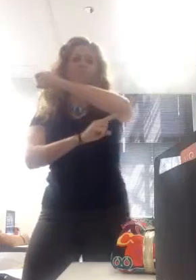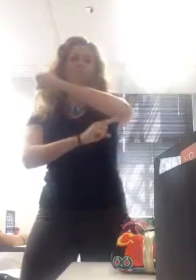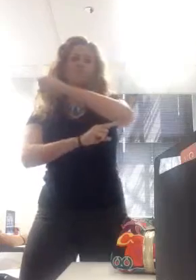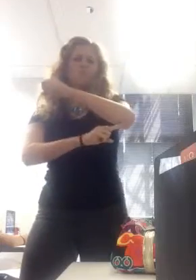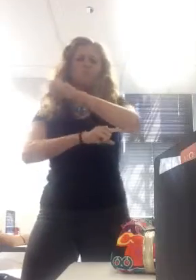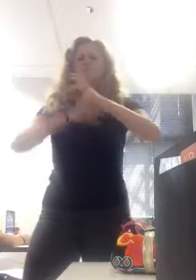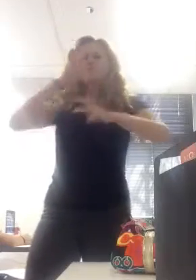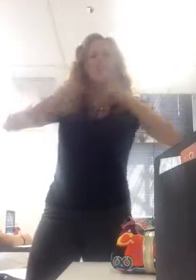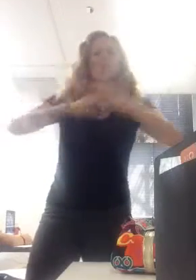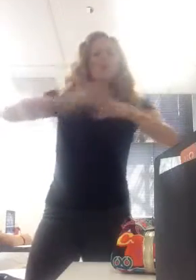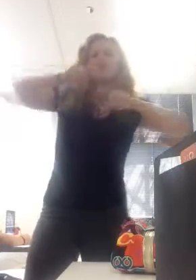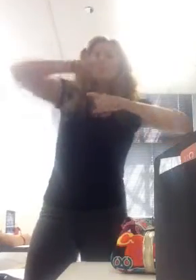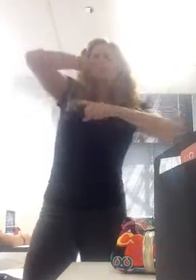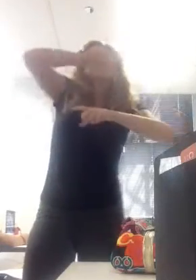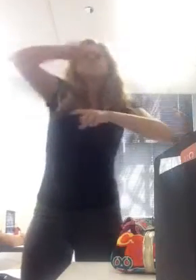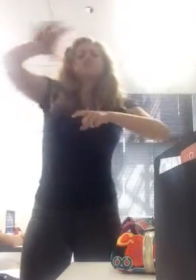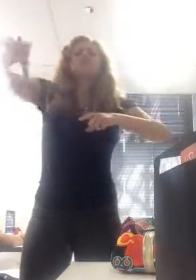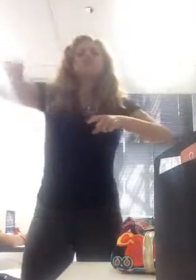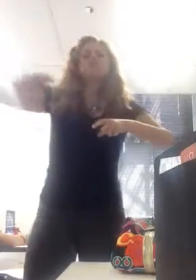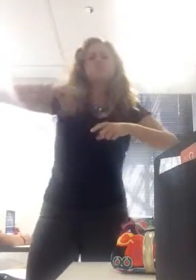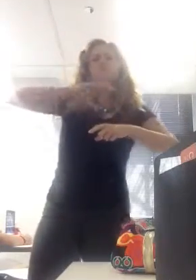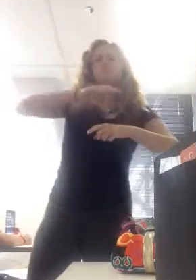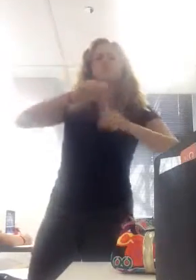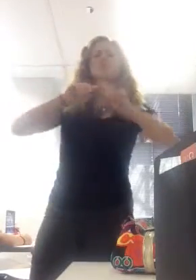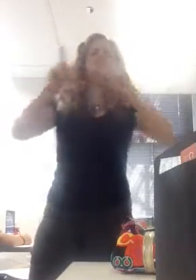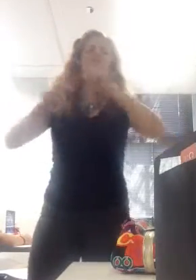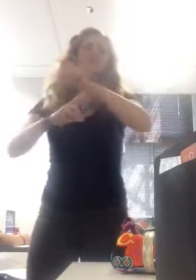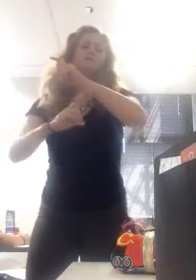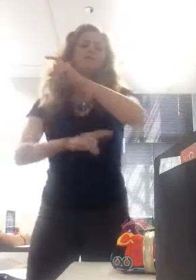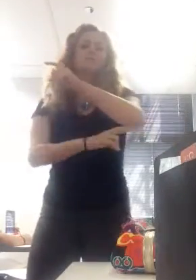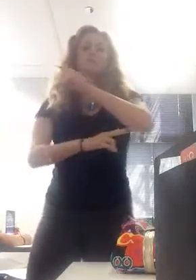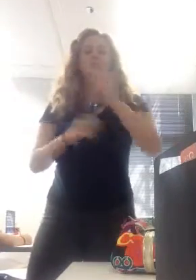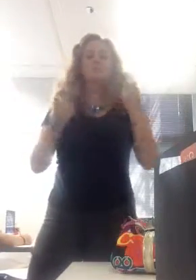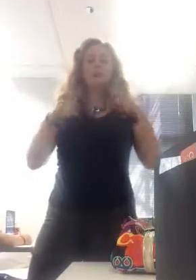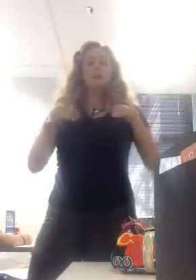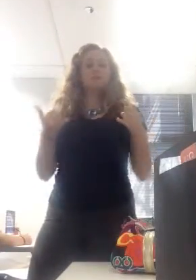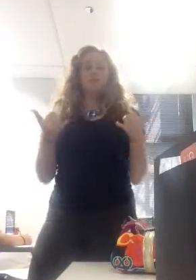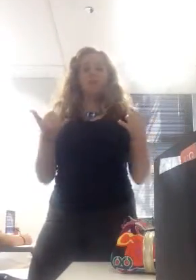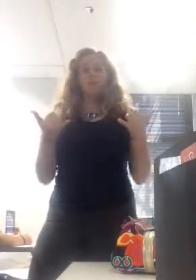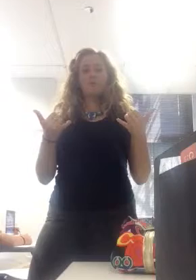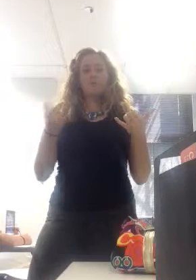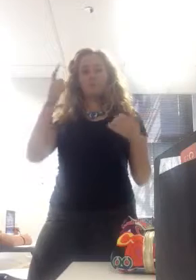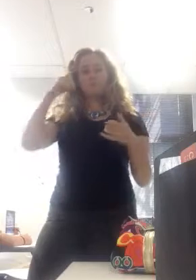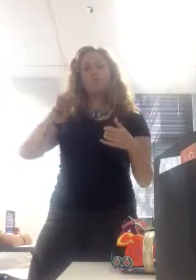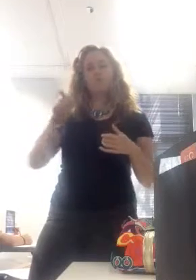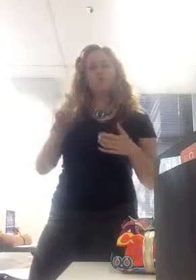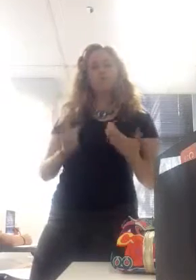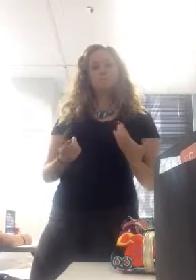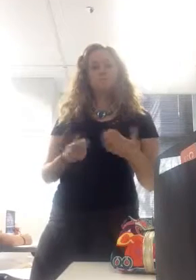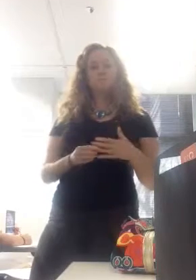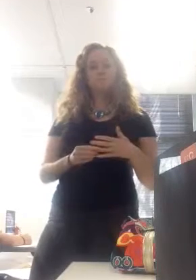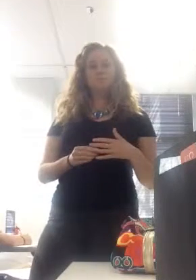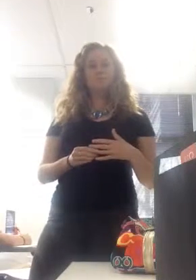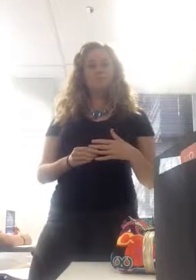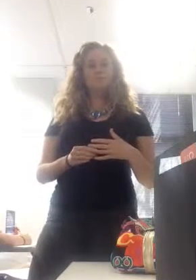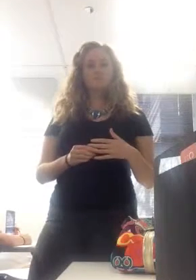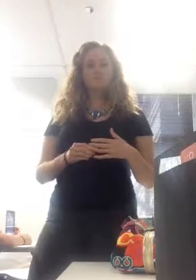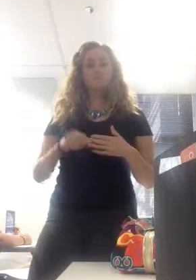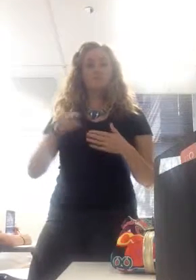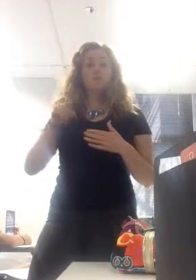And everyone knows your name. Okay, so what happens to you now? I get paid. Okay, so get paid a lot again. In fact, the sky's